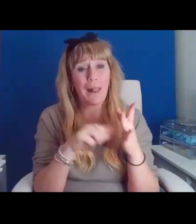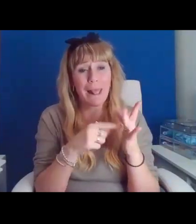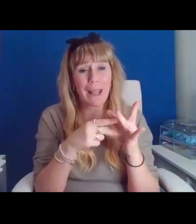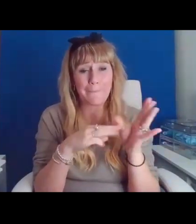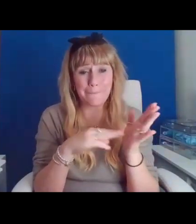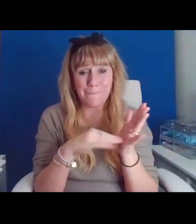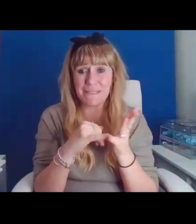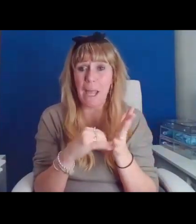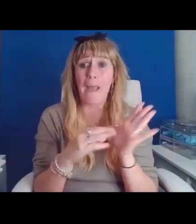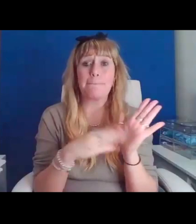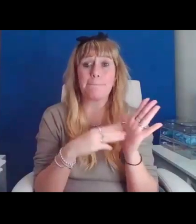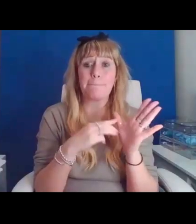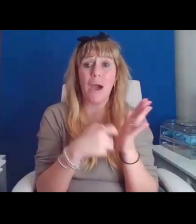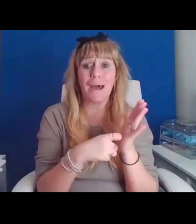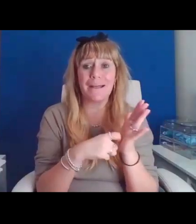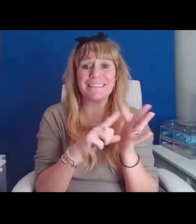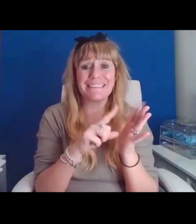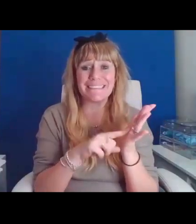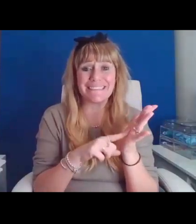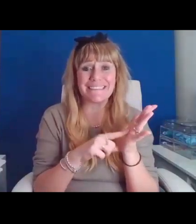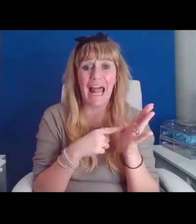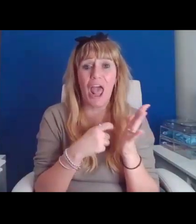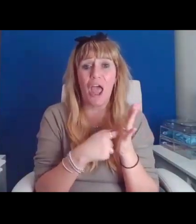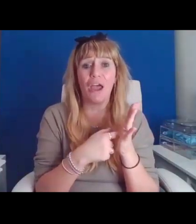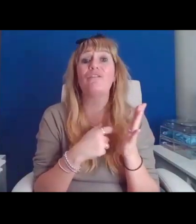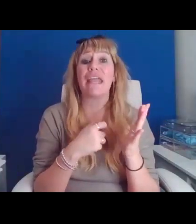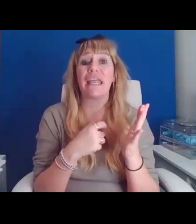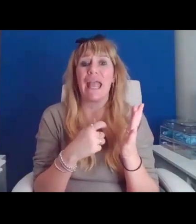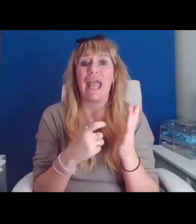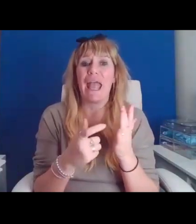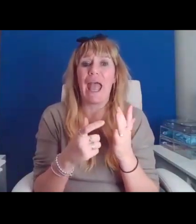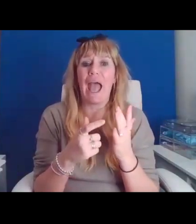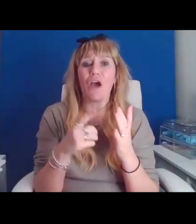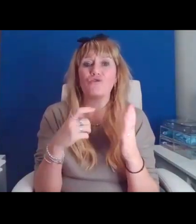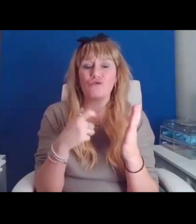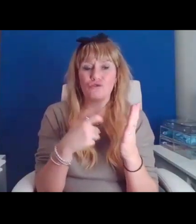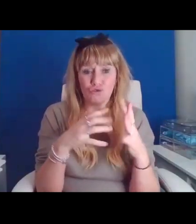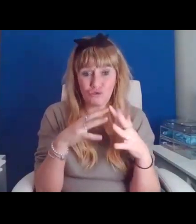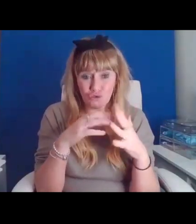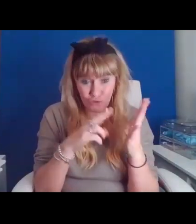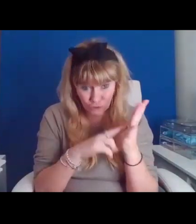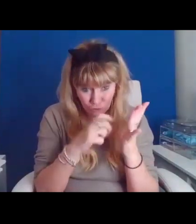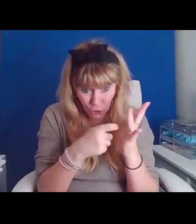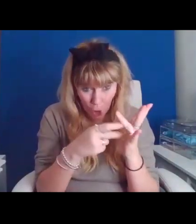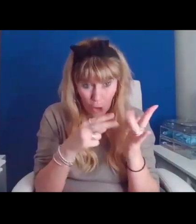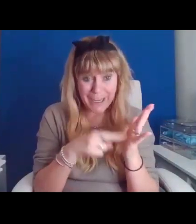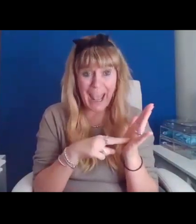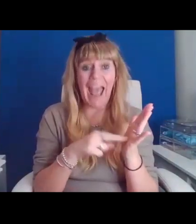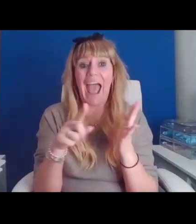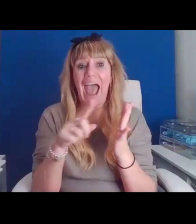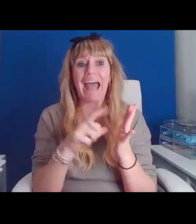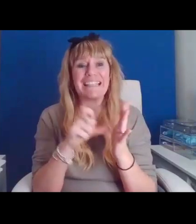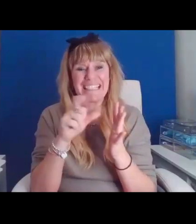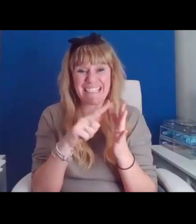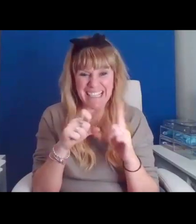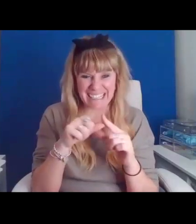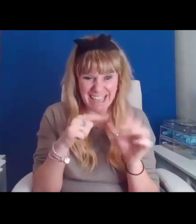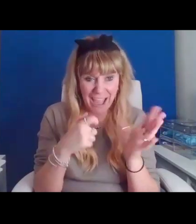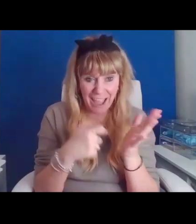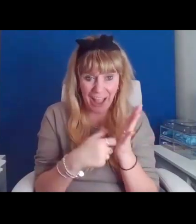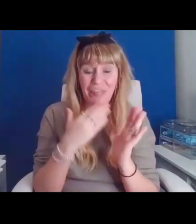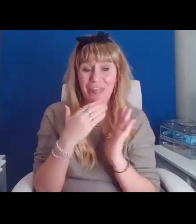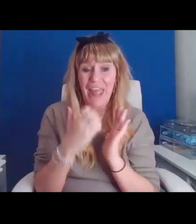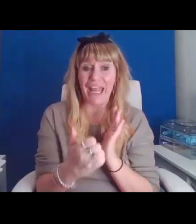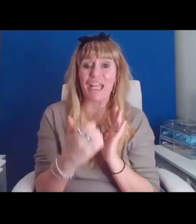Marcella Rick, Ron McIntyre, and Cedar Whelan. Thanks as well to Arts Council England, who funded